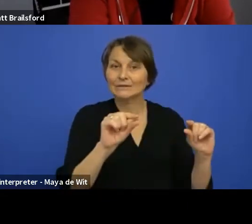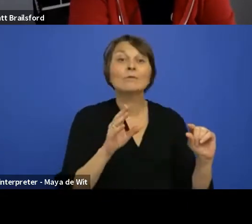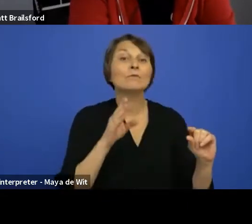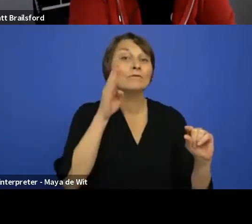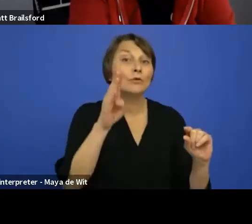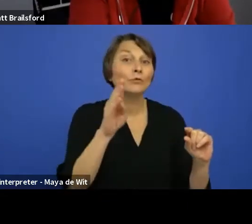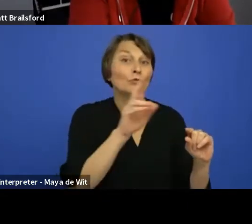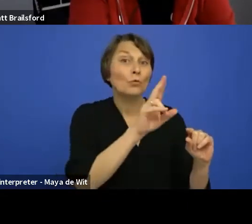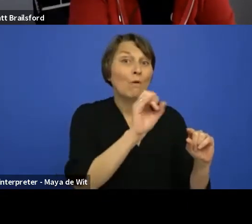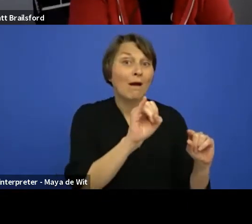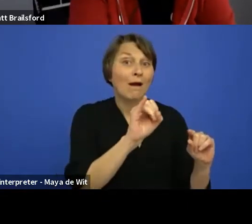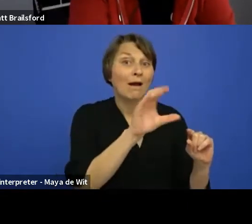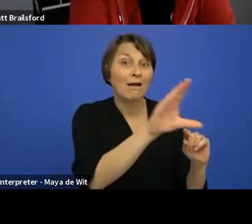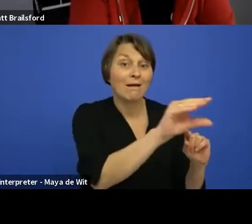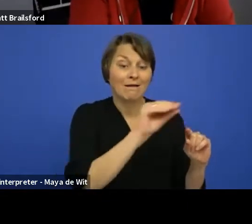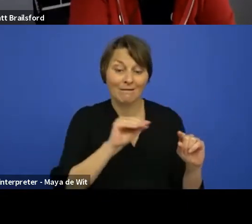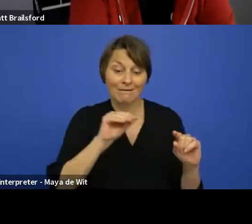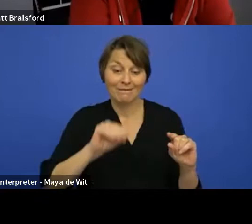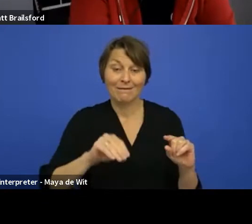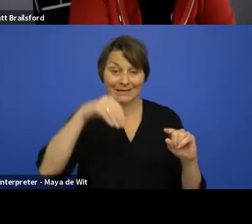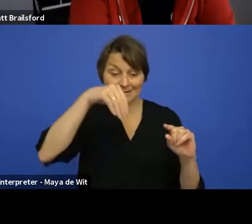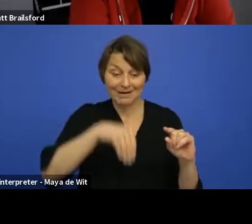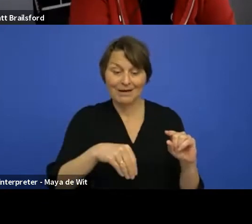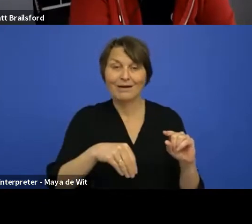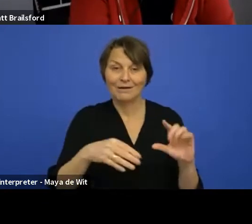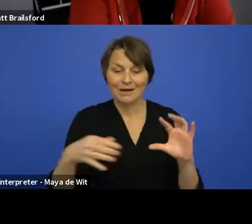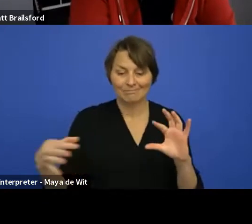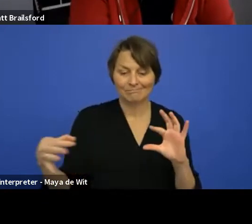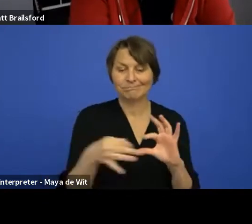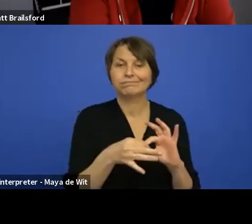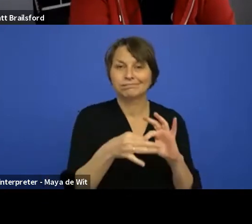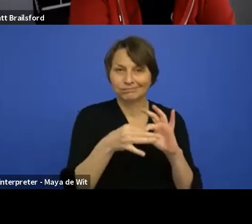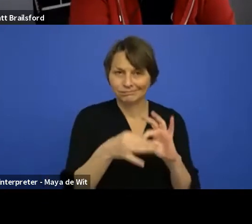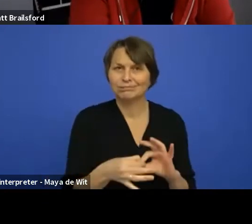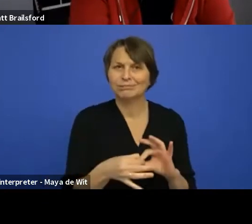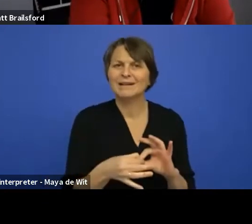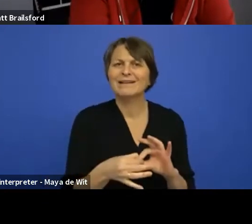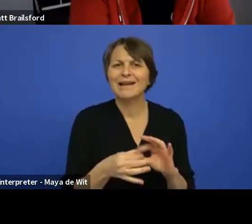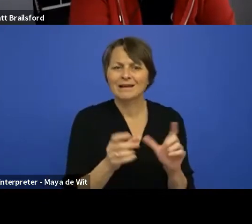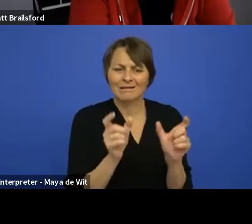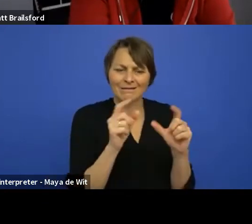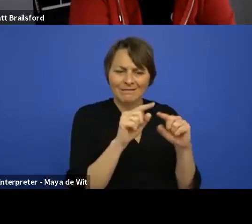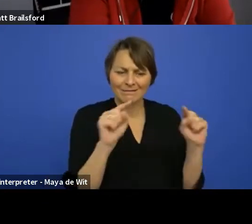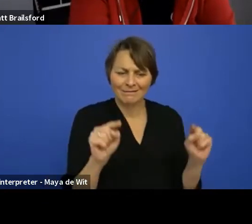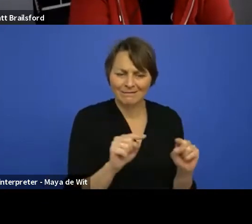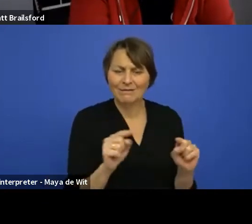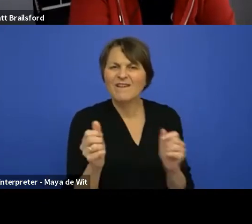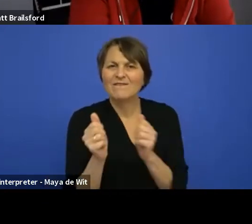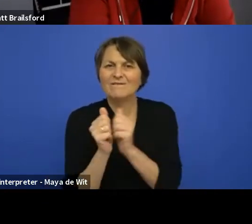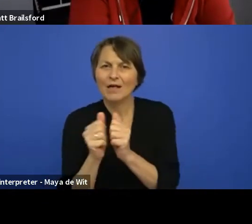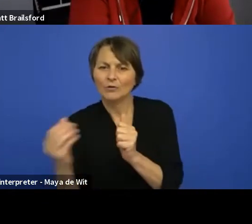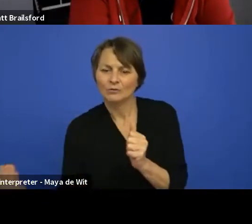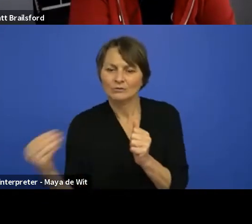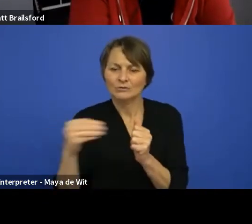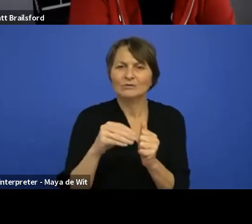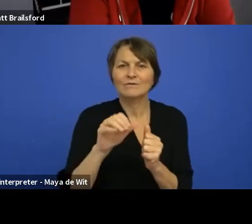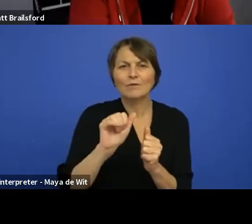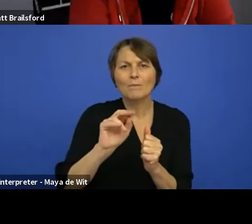current back office and hook it up with values coming from AngularJS. Basically just writing the,